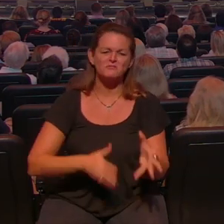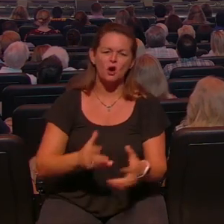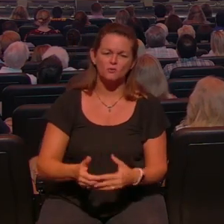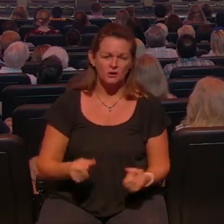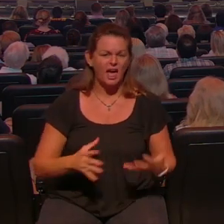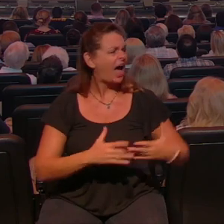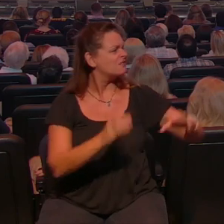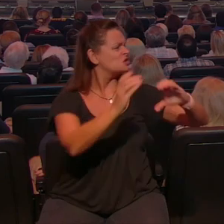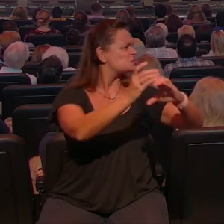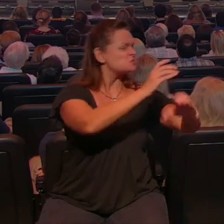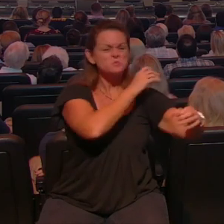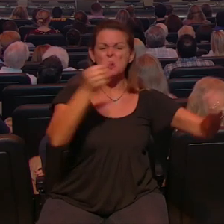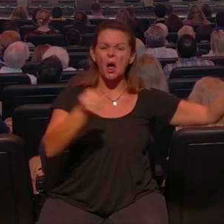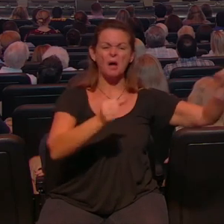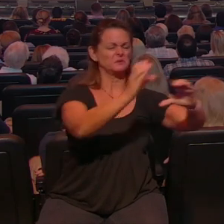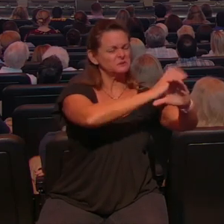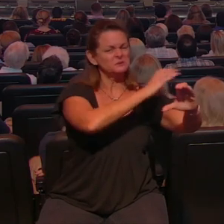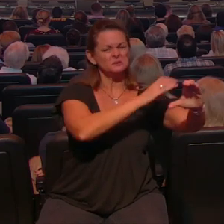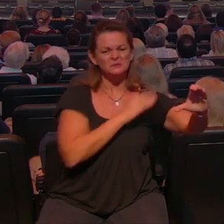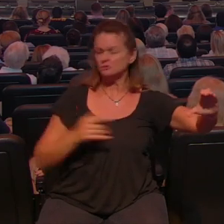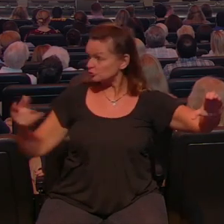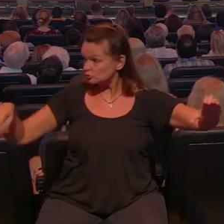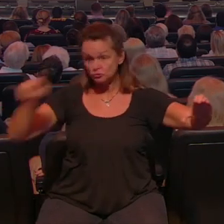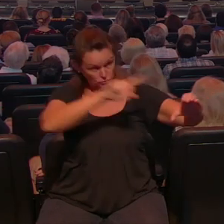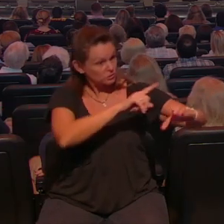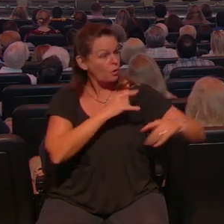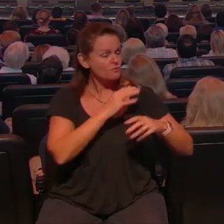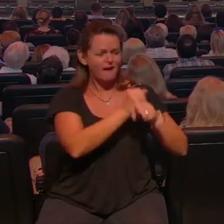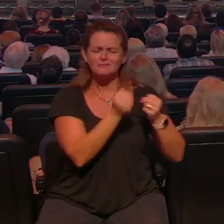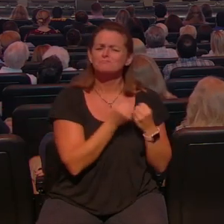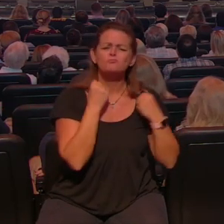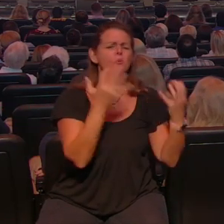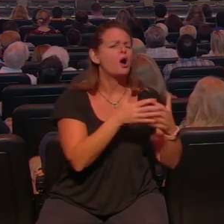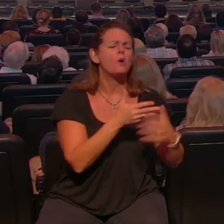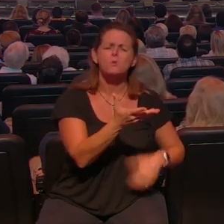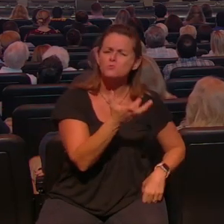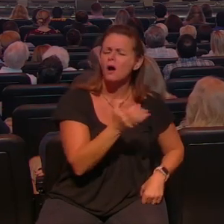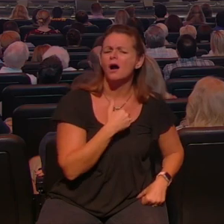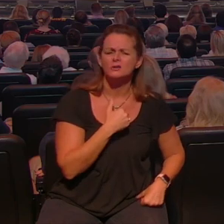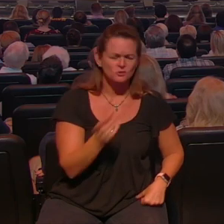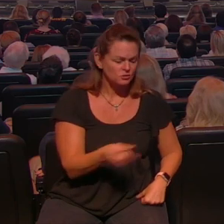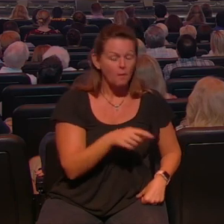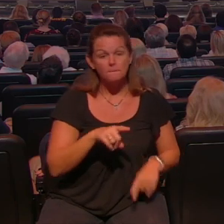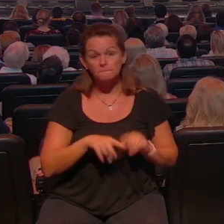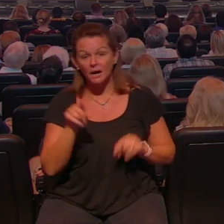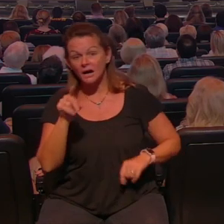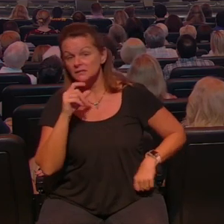truckloads of new clothes and you can go out there and get as many as you want as much as you want but this is not for our